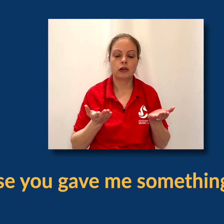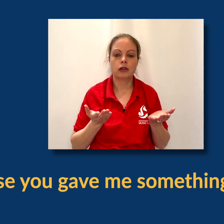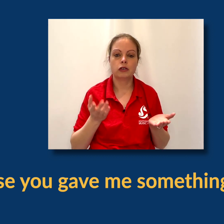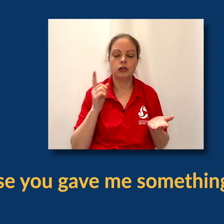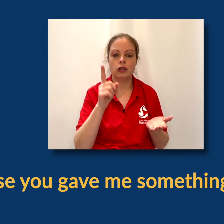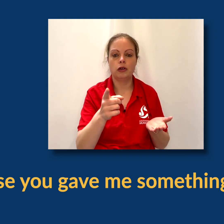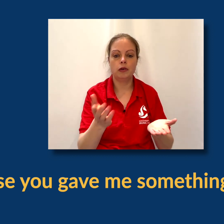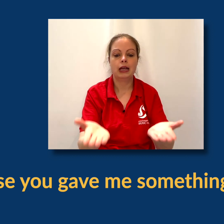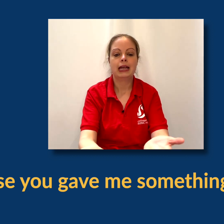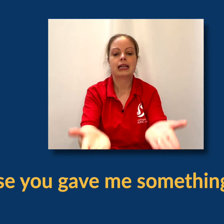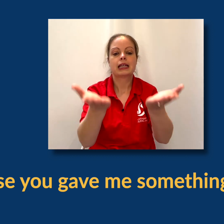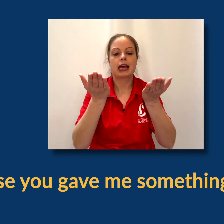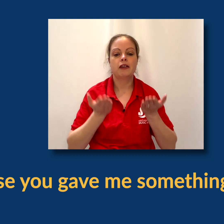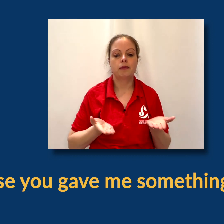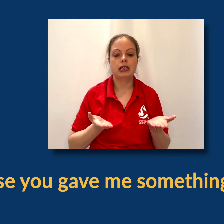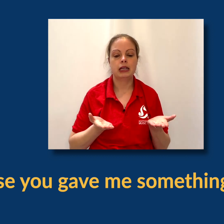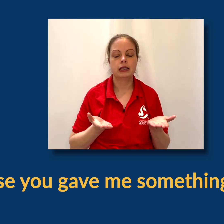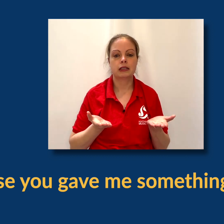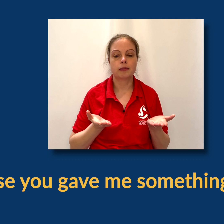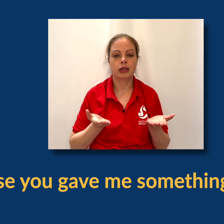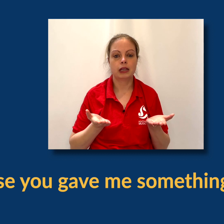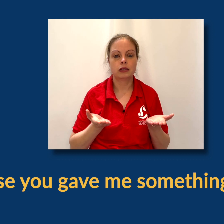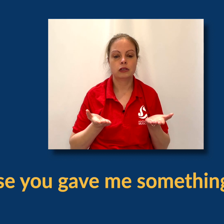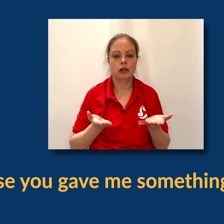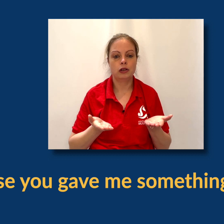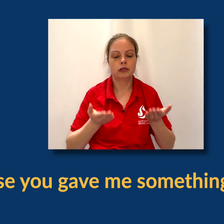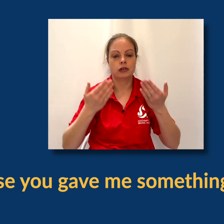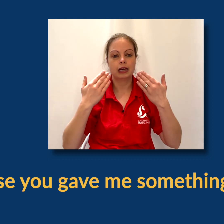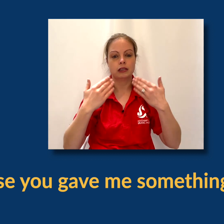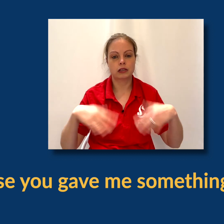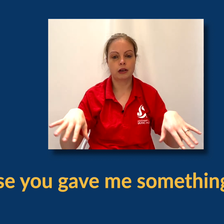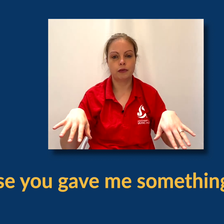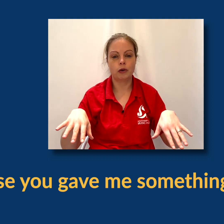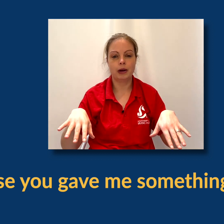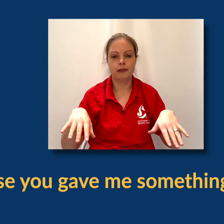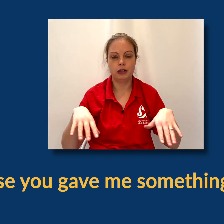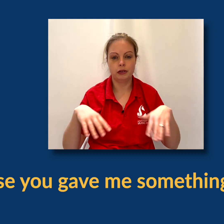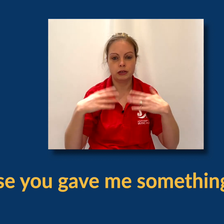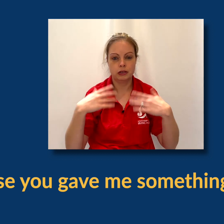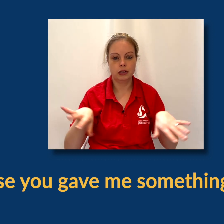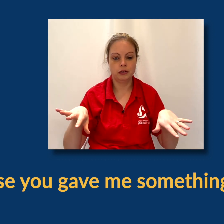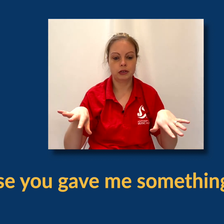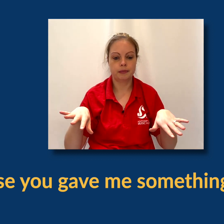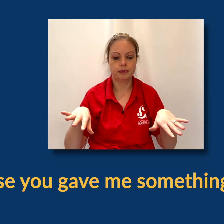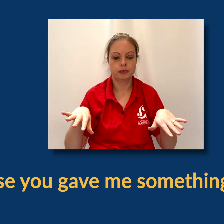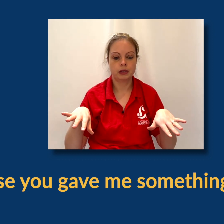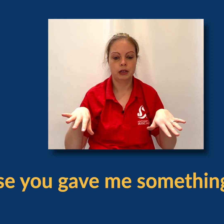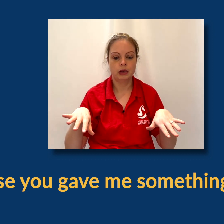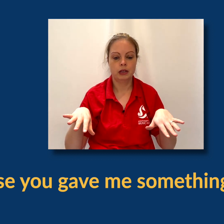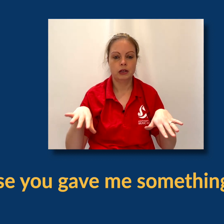So because you gave me something to lose and those hands are just going to fall away for lose, lose.